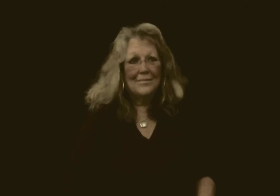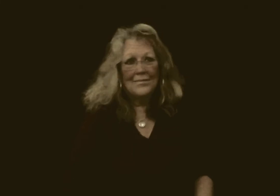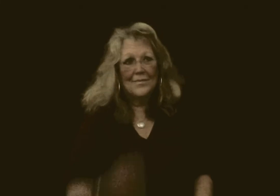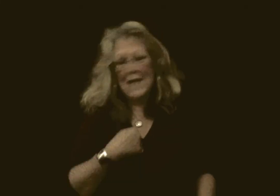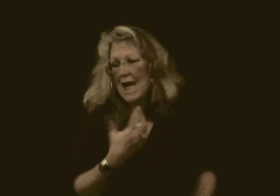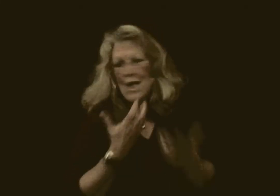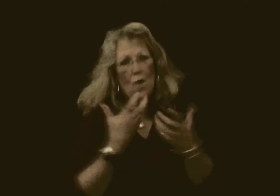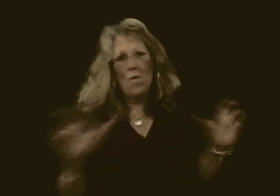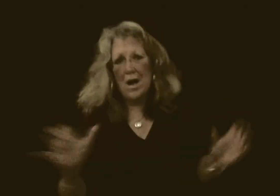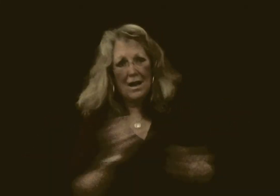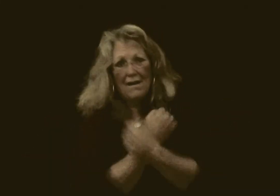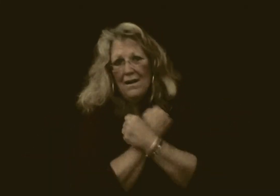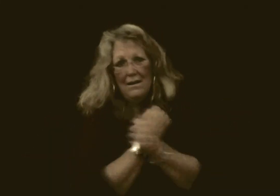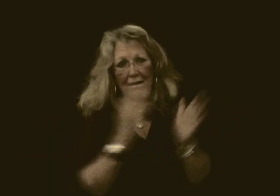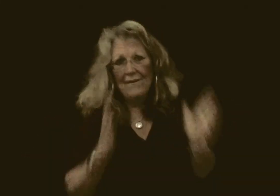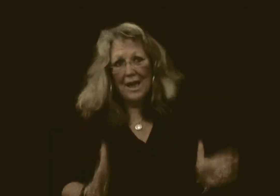I don't want a lover